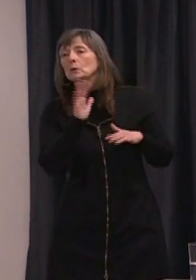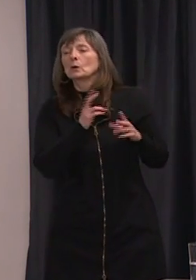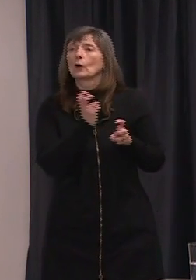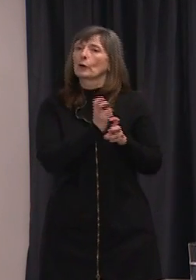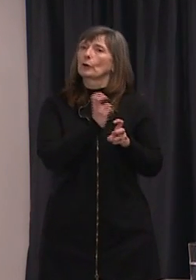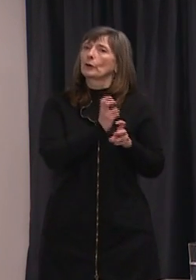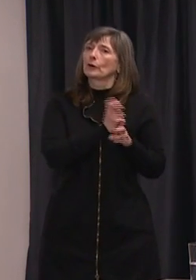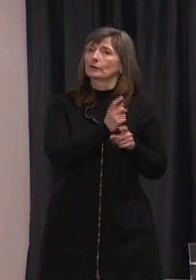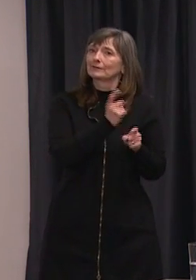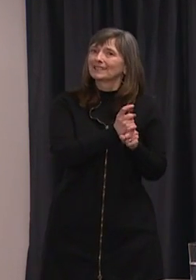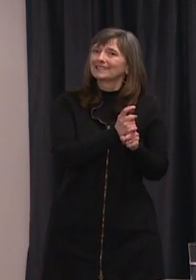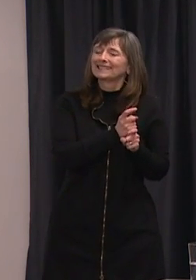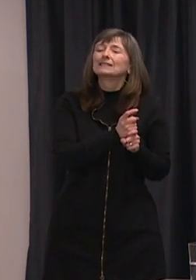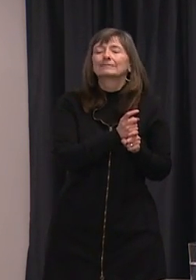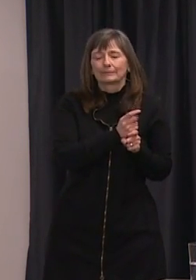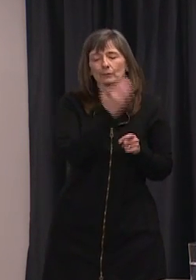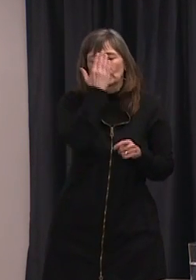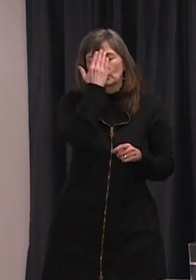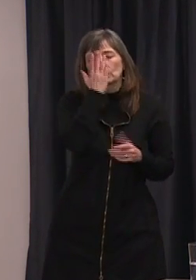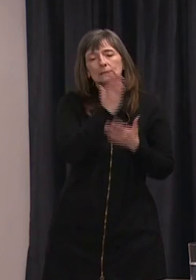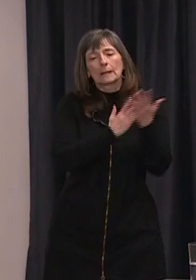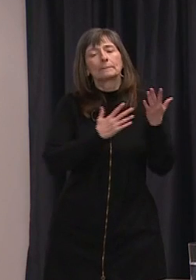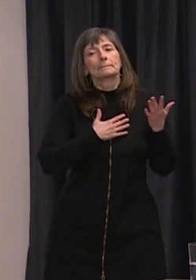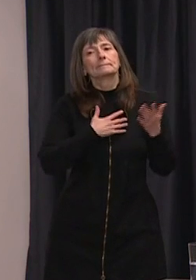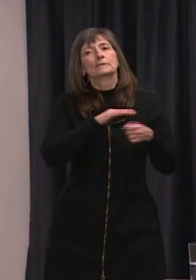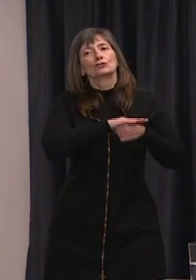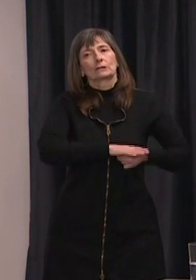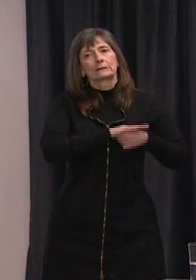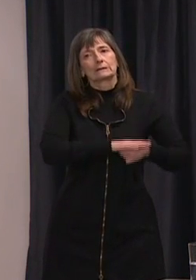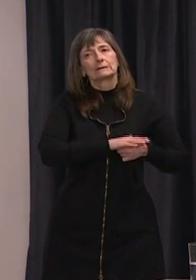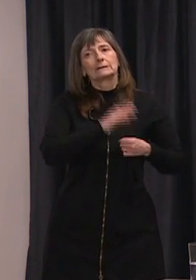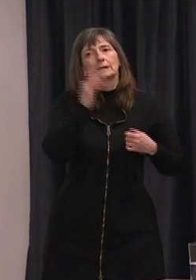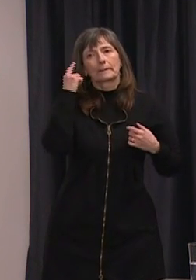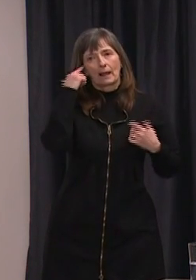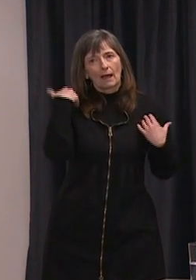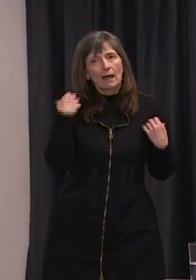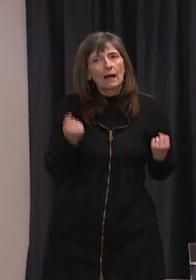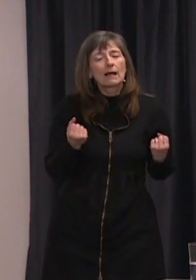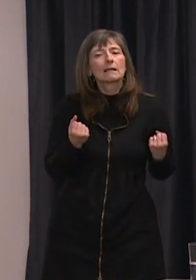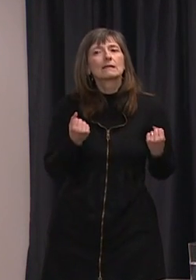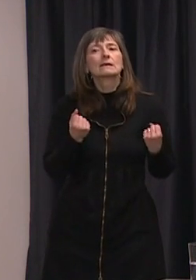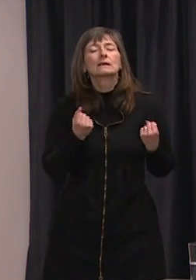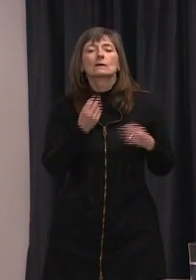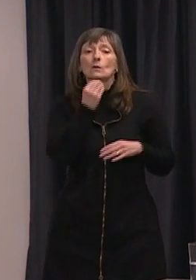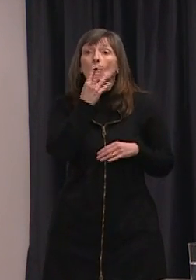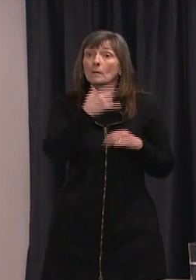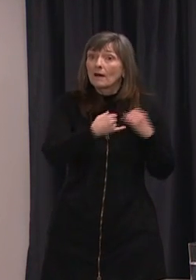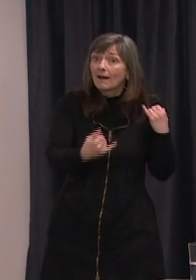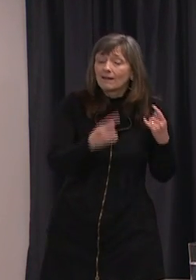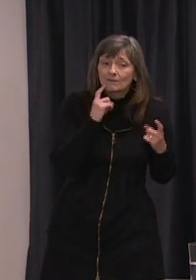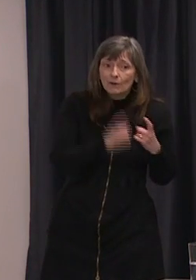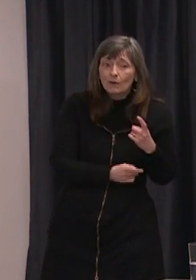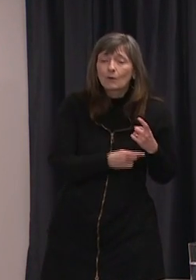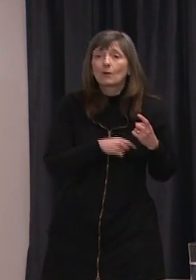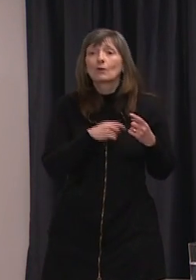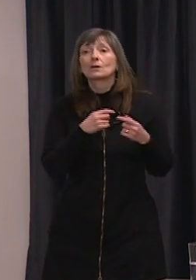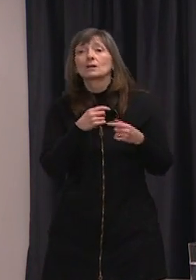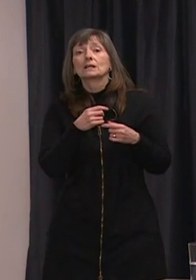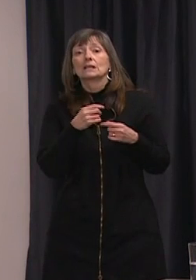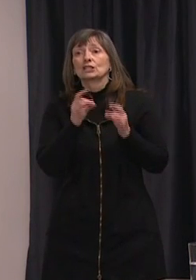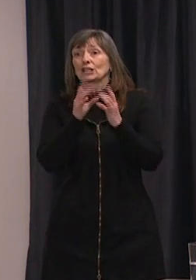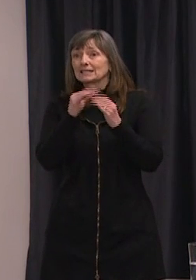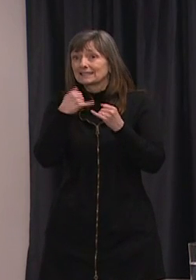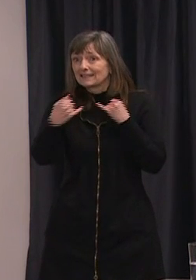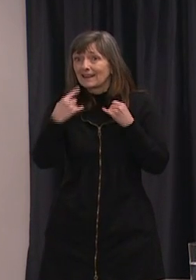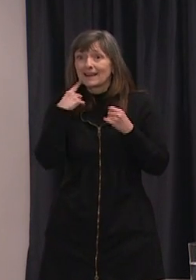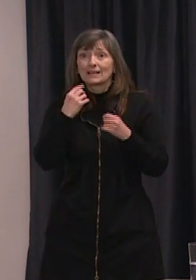challenges around mental health. We saw then an uptick in demand for the warm line, for the crisis